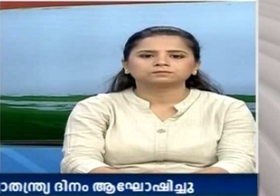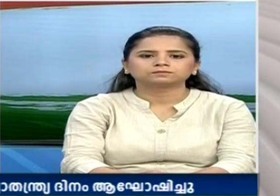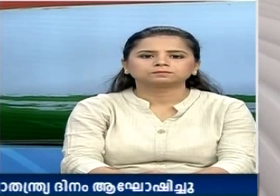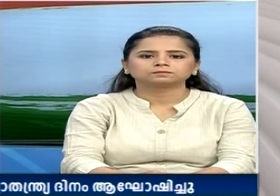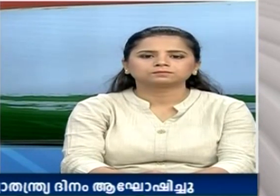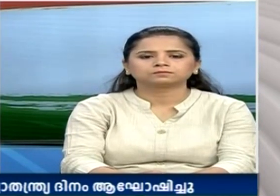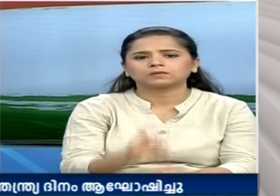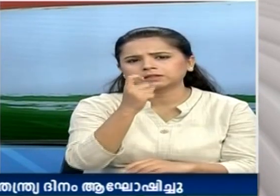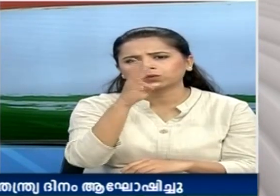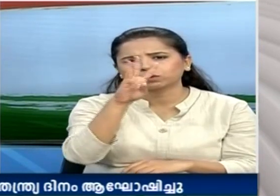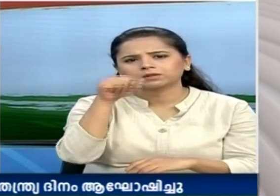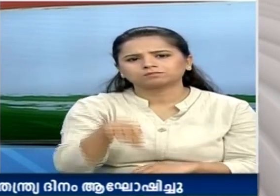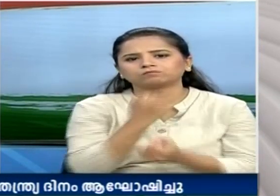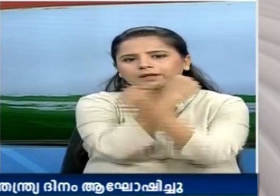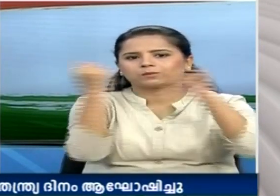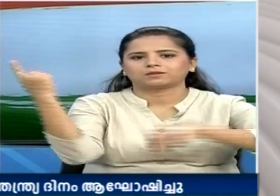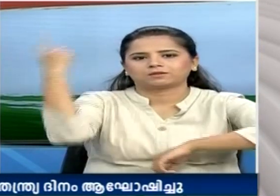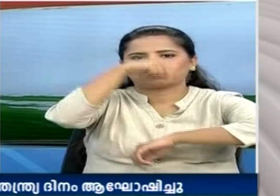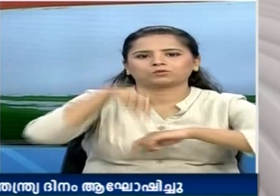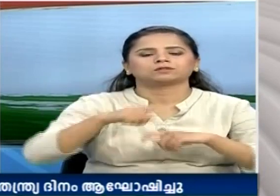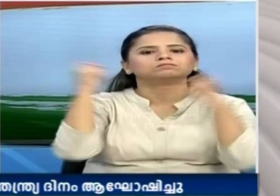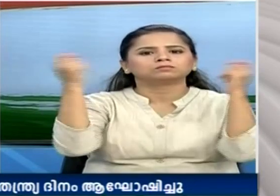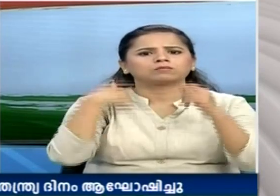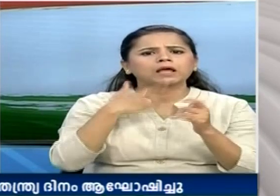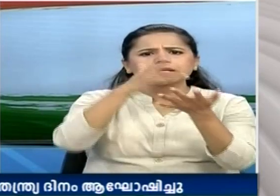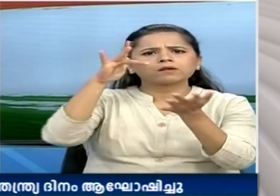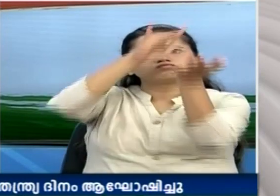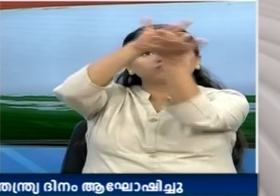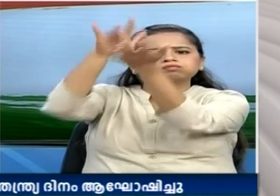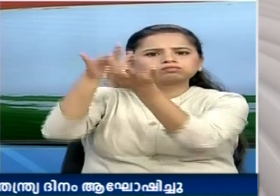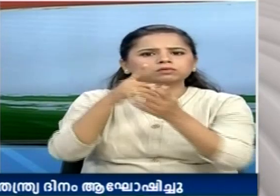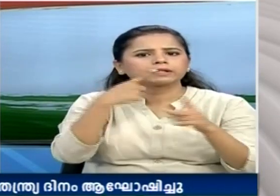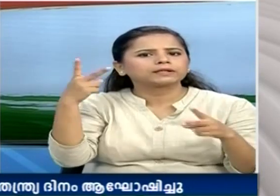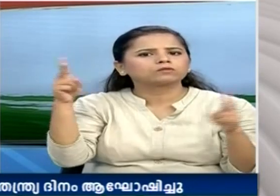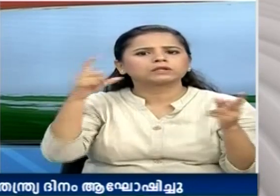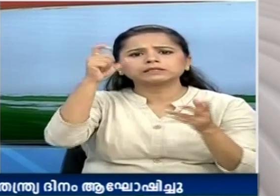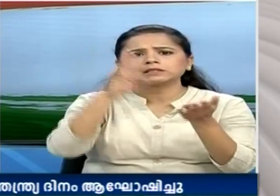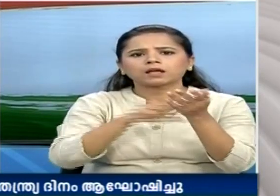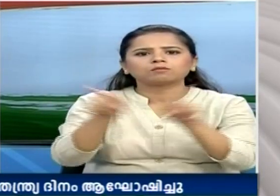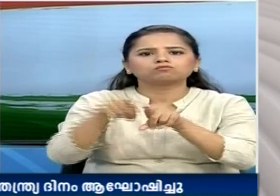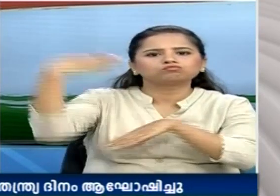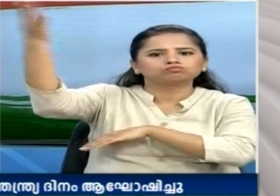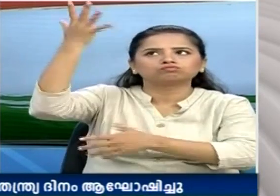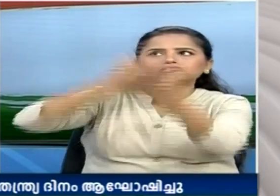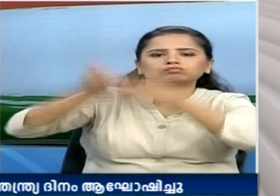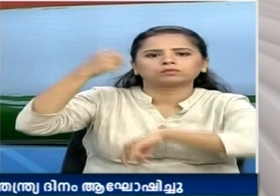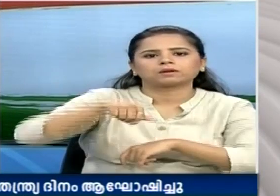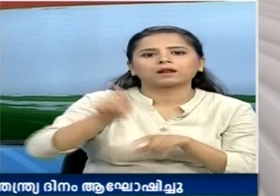73rd Independence Day being celebrated across the country with Chief Ministers unfurling the tricolour in the state capitals across the country.